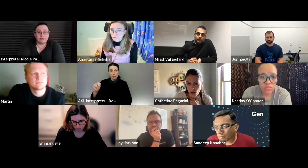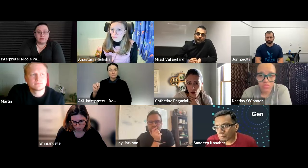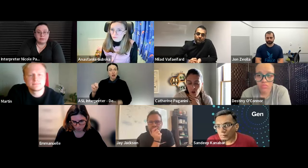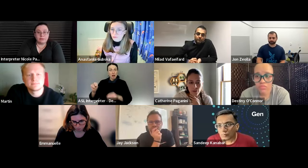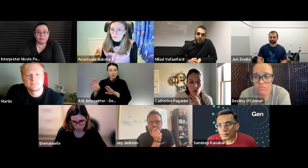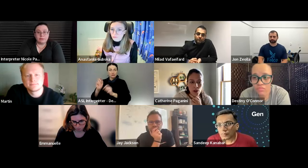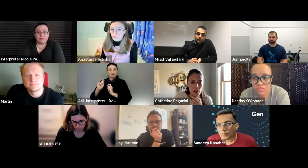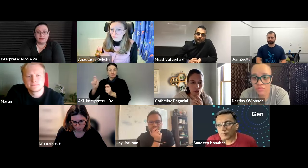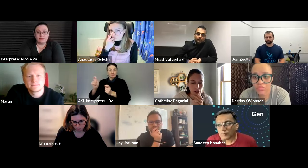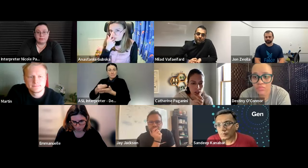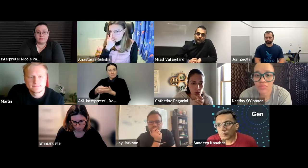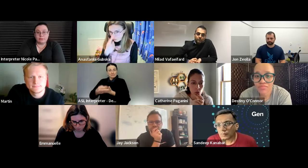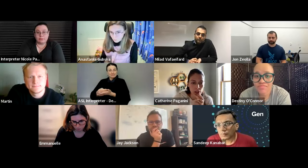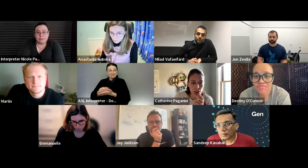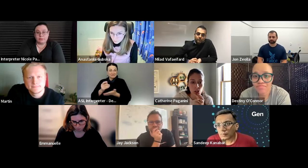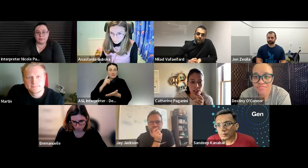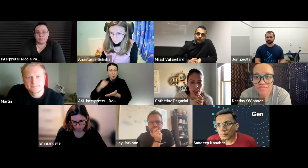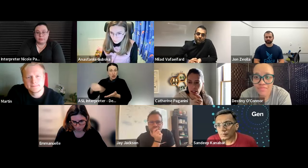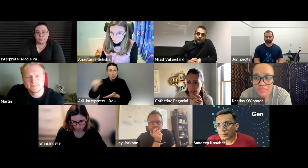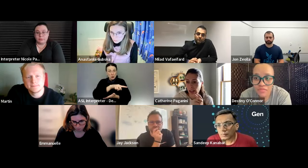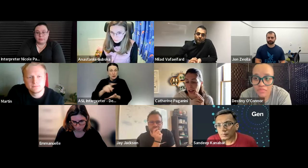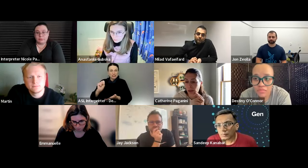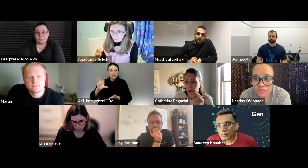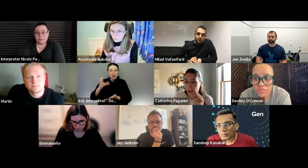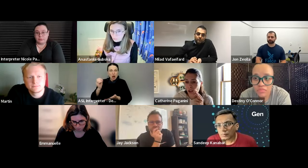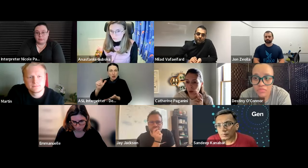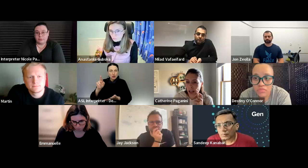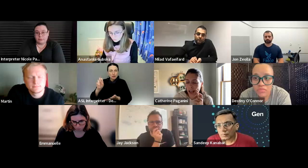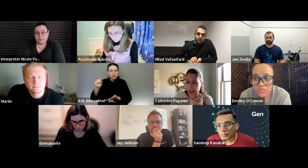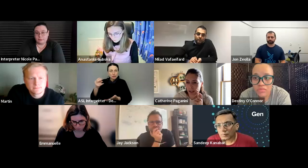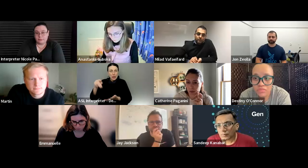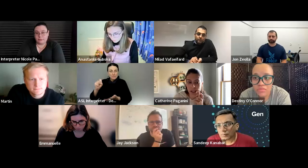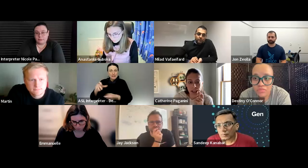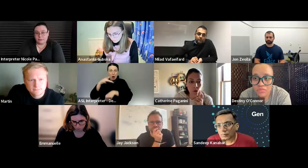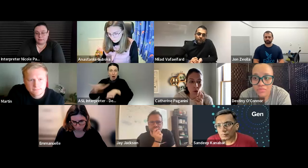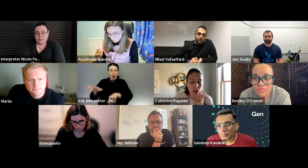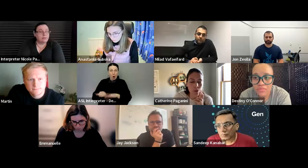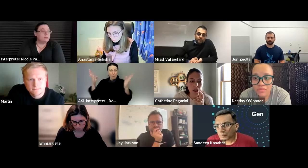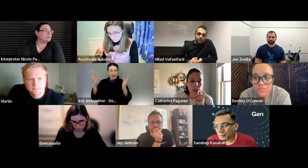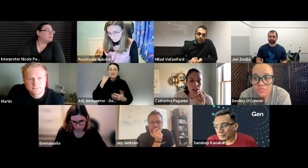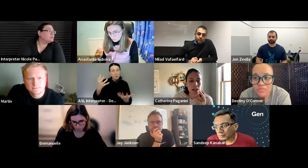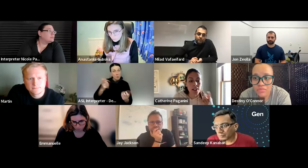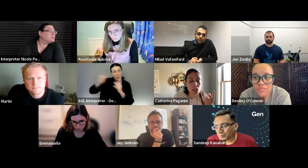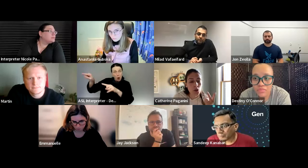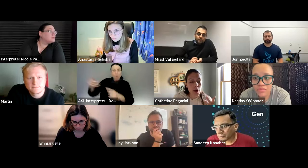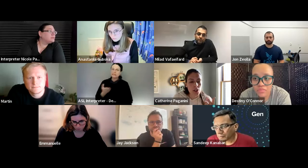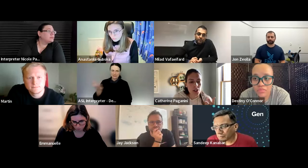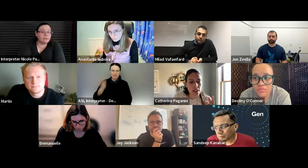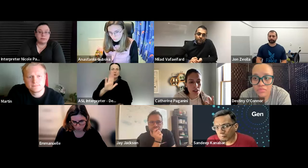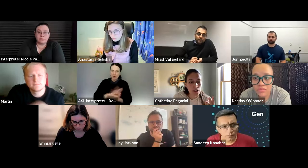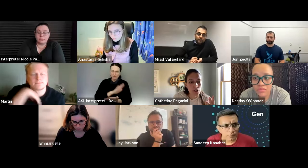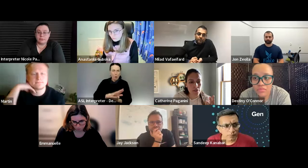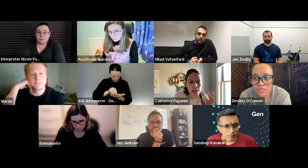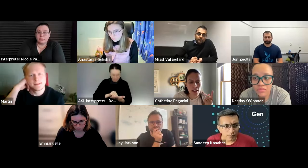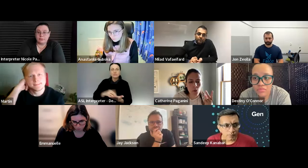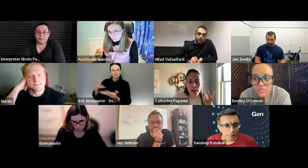so everyone uh who wanted to attend please go ahead and submit that form uh there are two questions